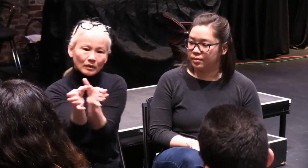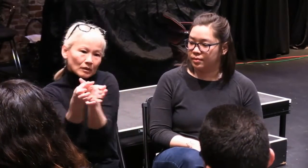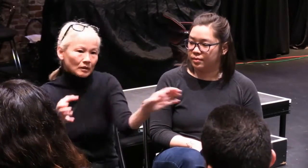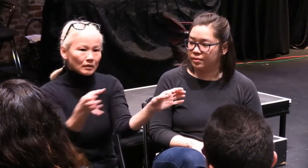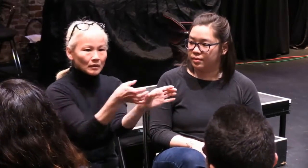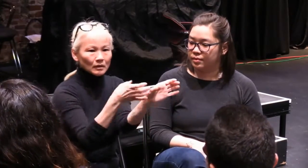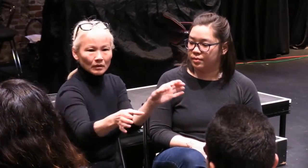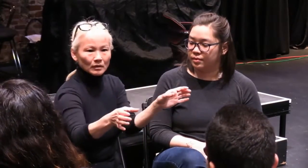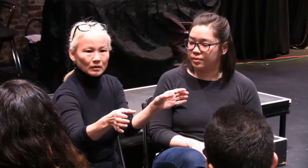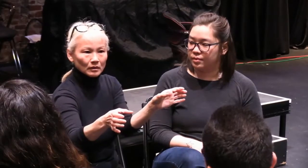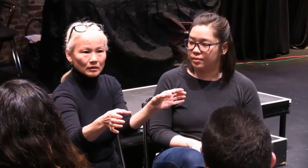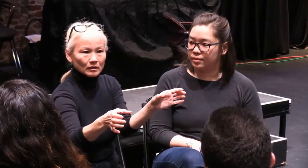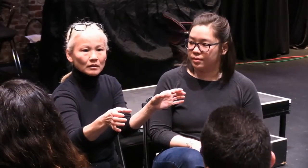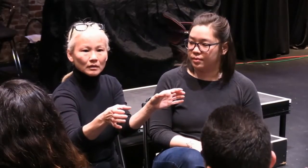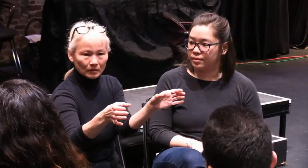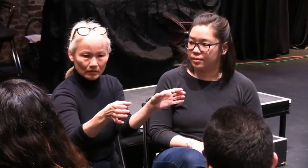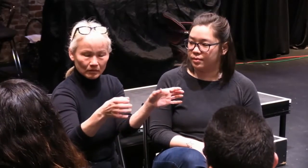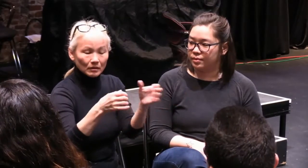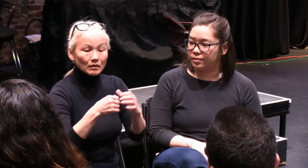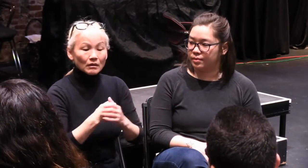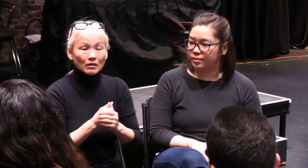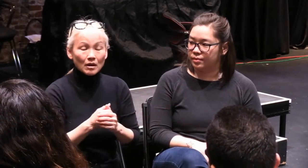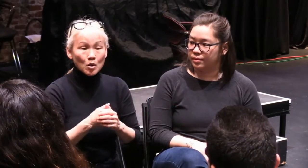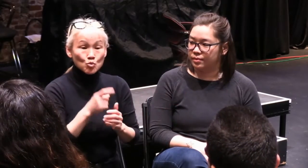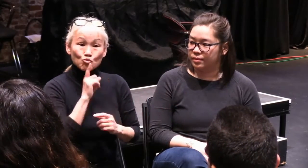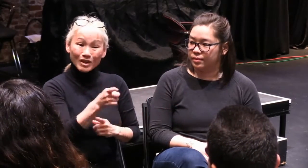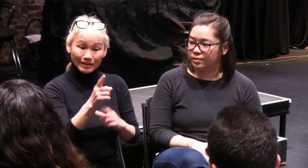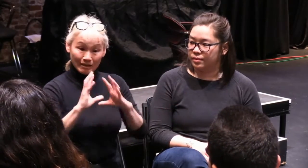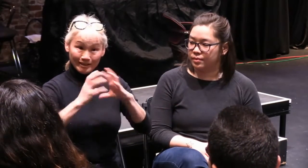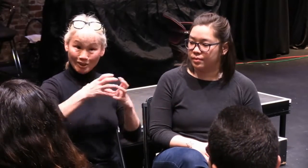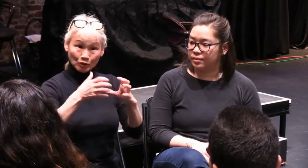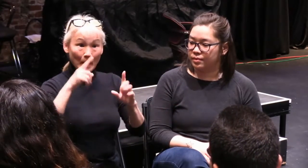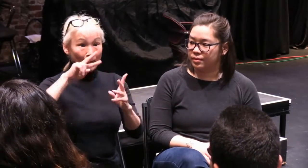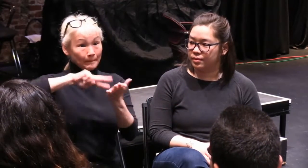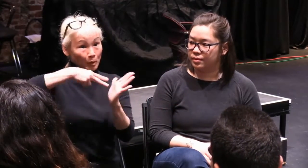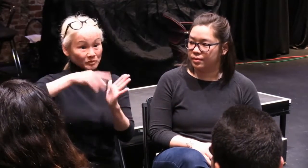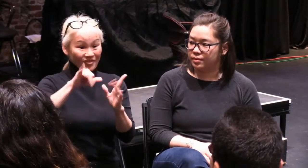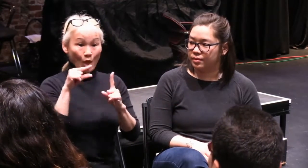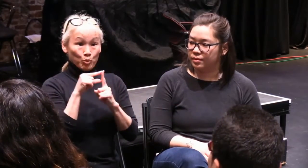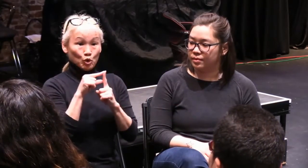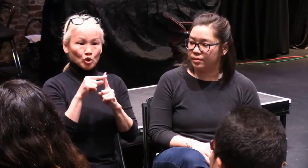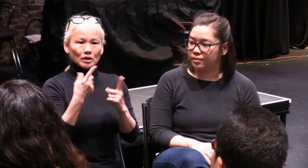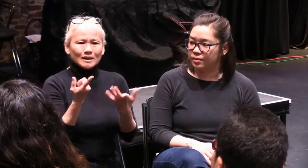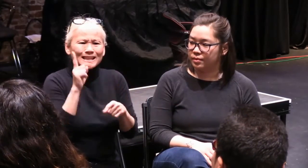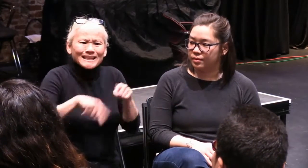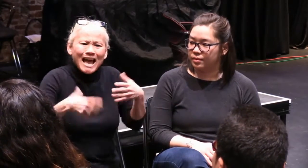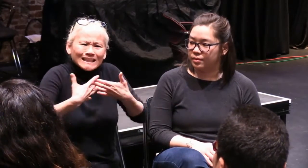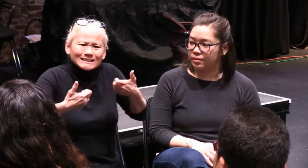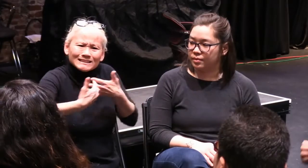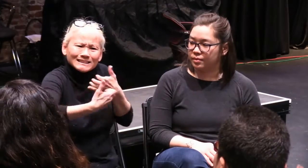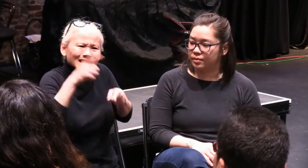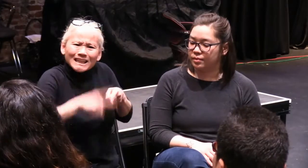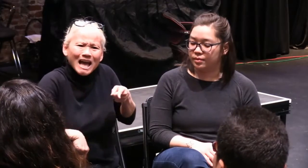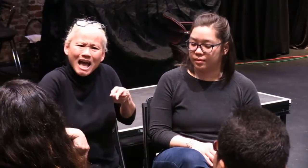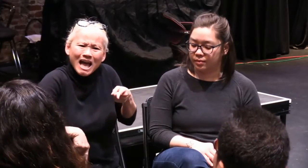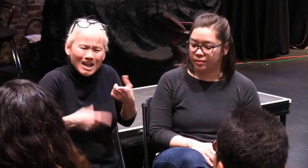So often I find myself split between those groups that experience degrees of oppression, and